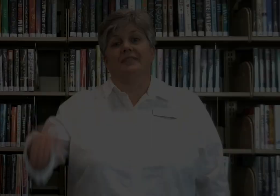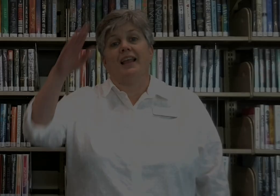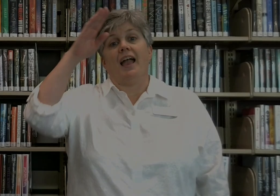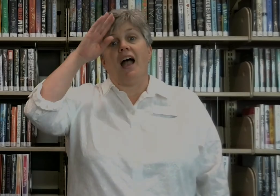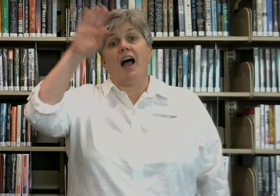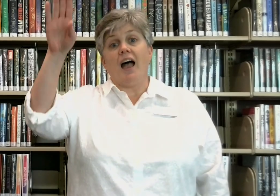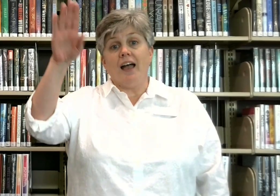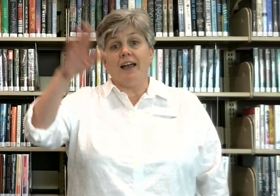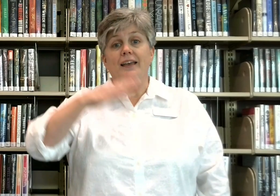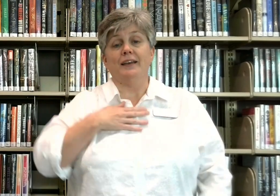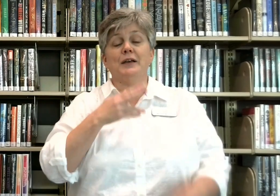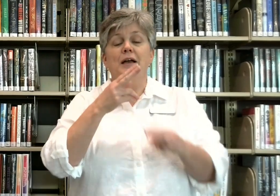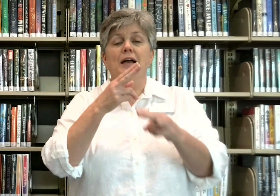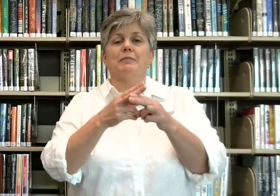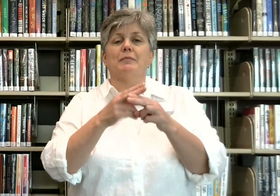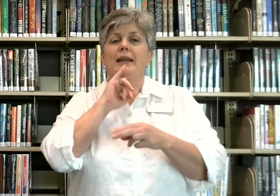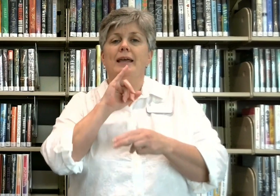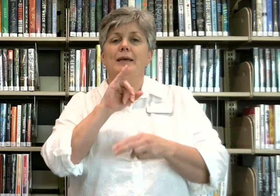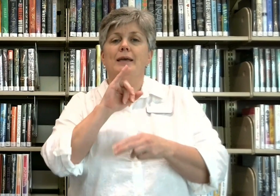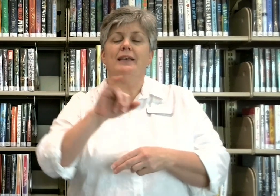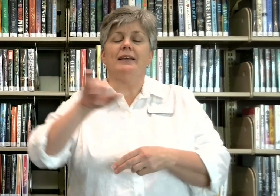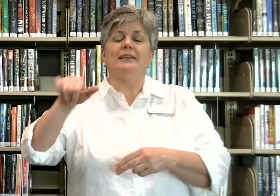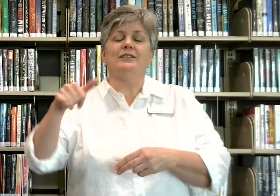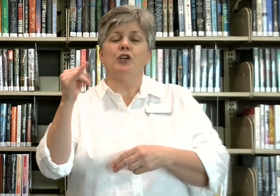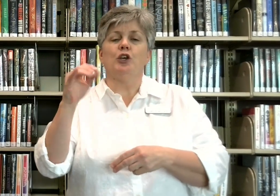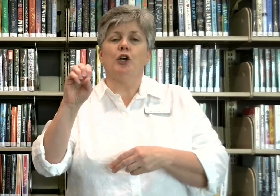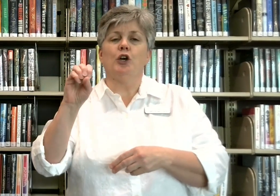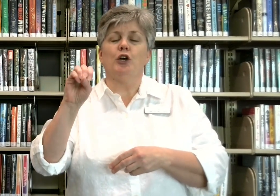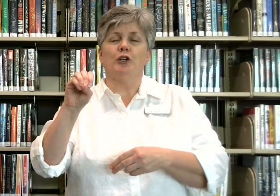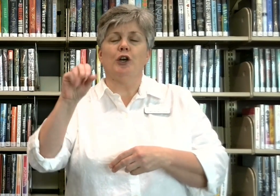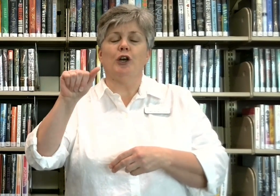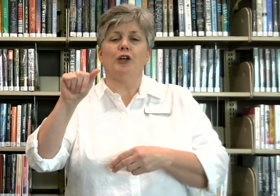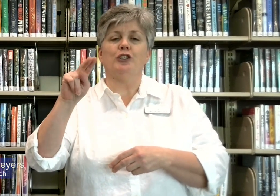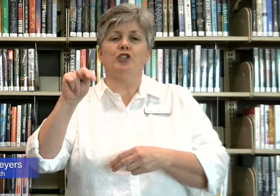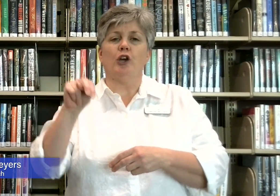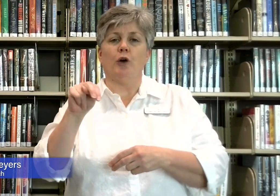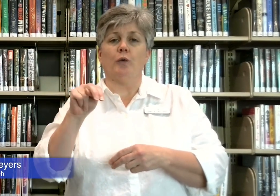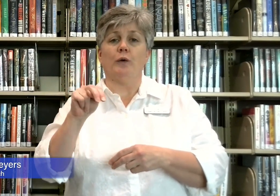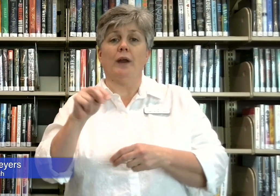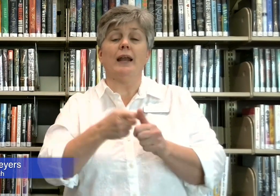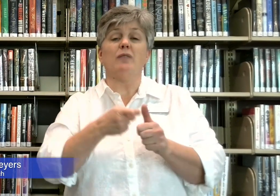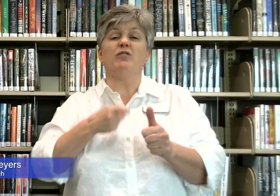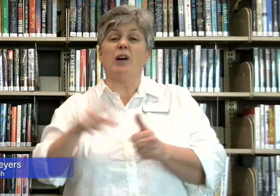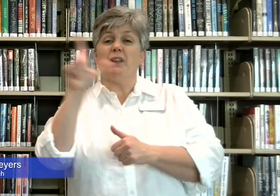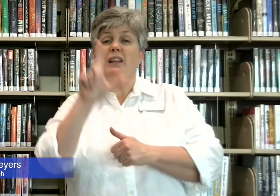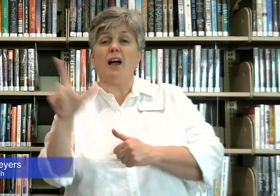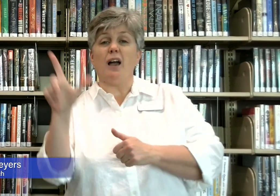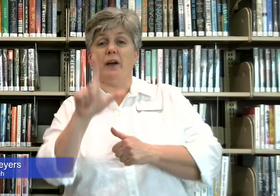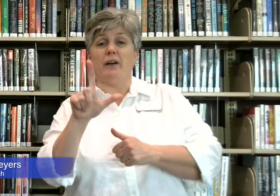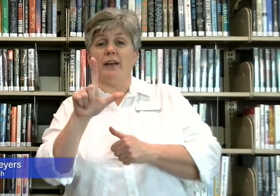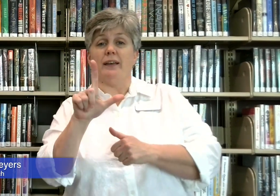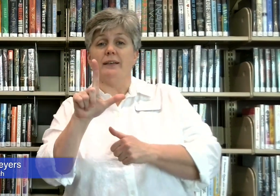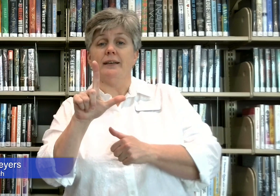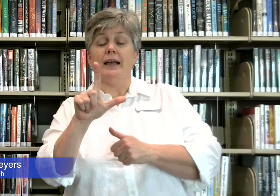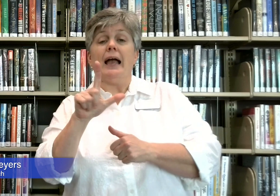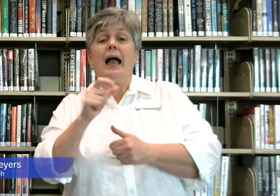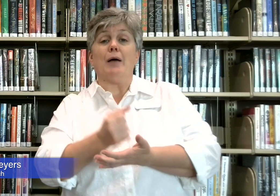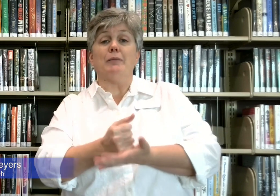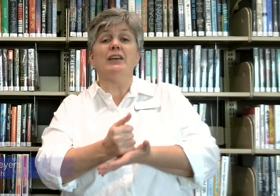Hi, my name is Joan and I'm from the library. I'm here